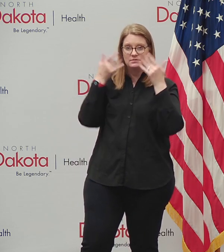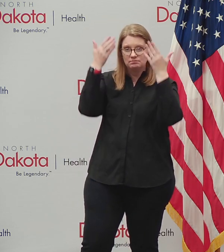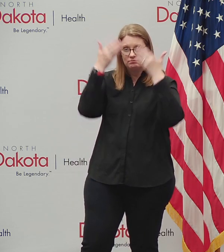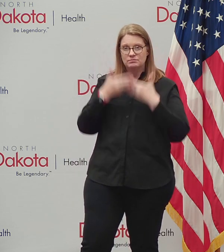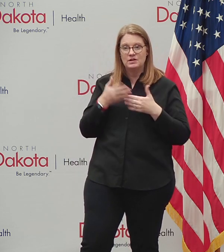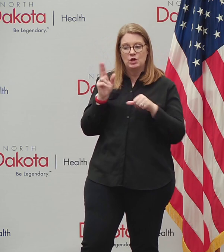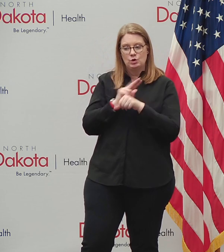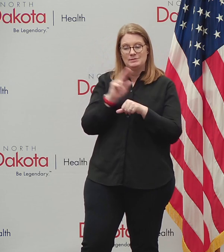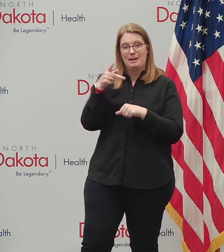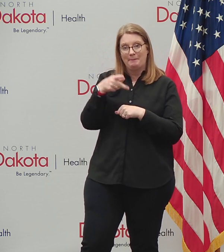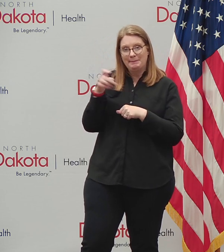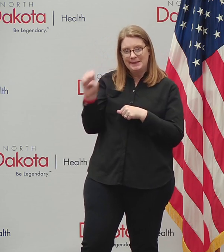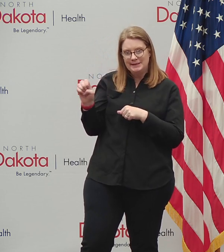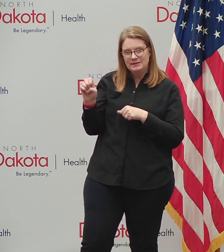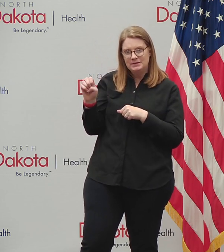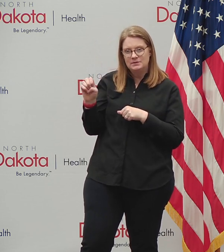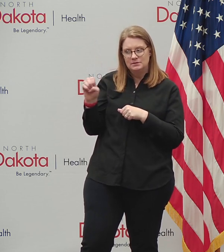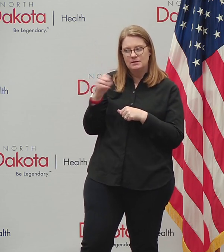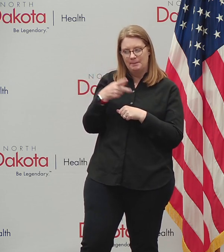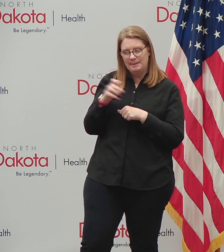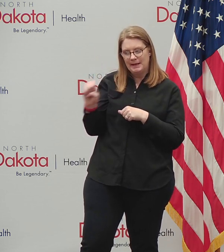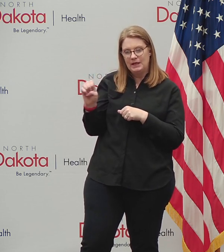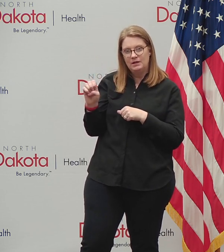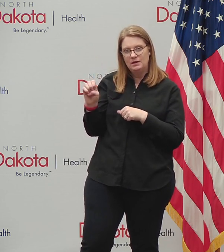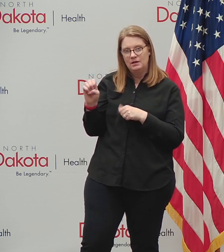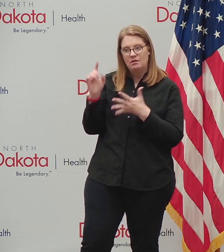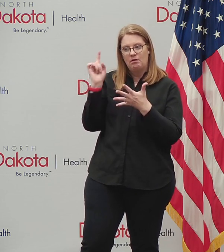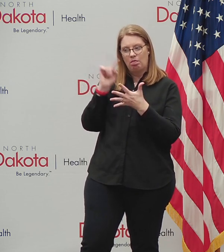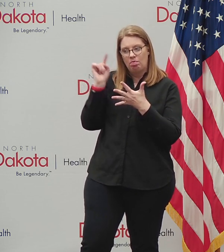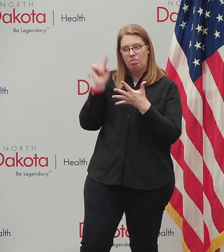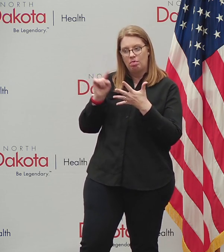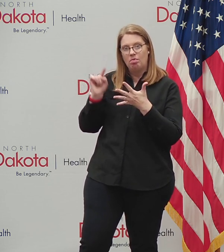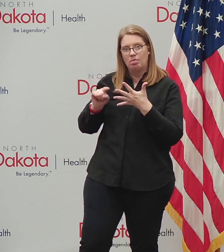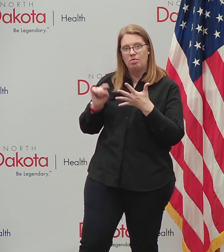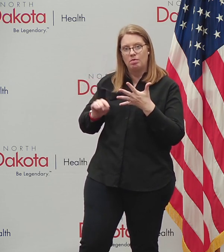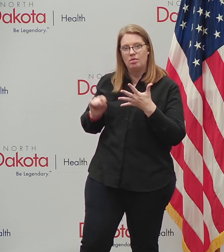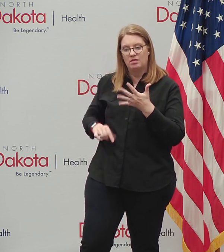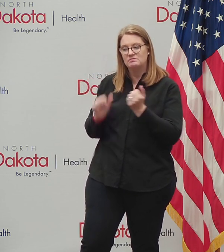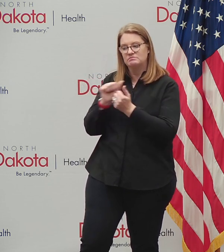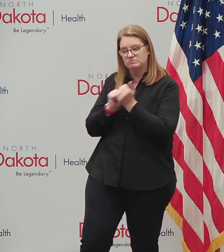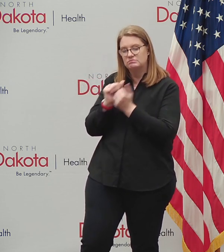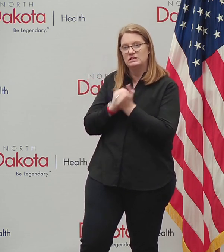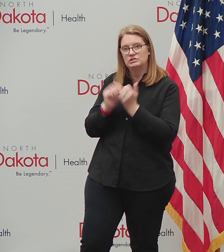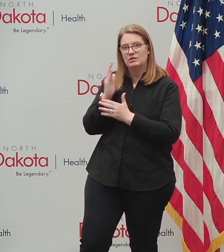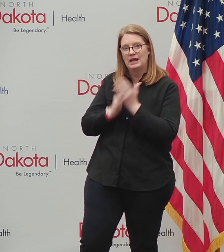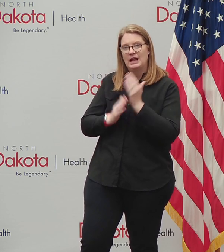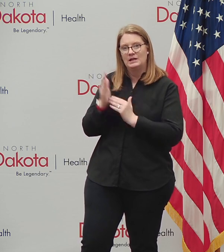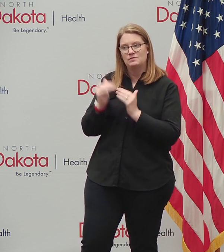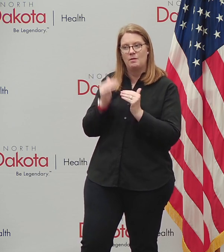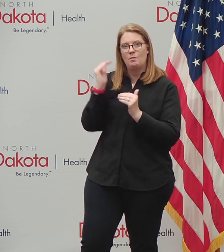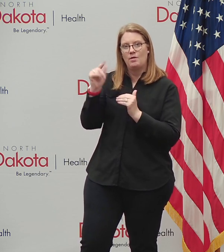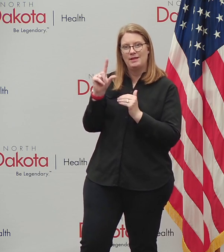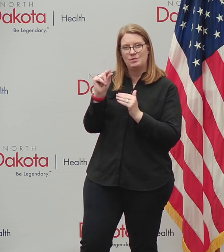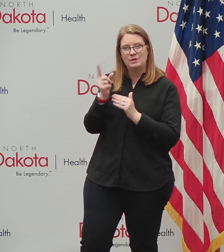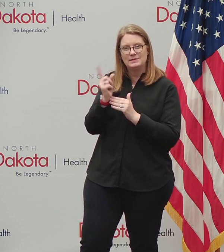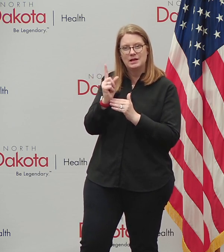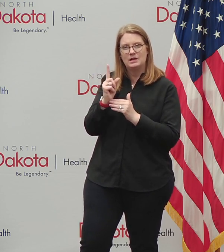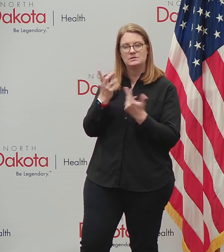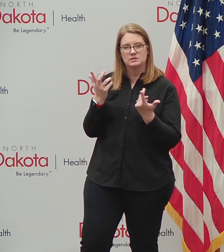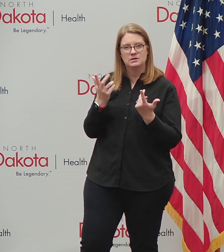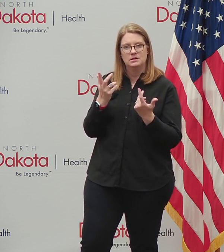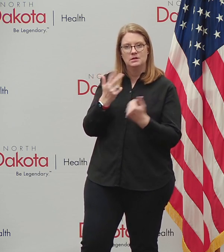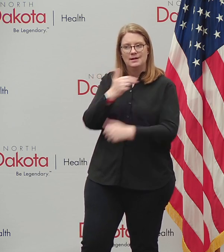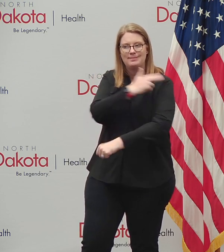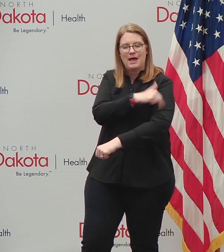appropriately. They are doing all the things. They're, they're definitely washing their hands for more than 20 seconds. They're doing all the stuff that